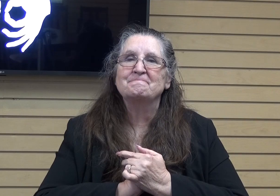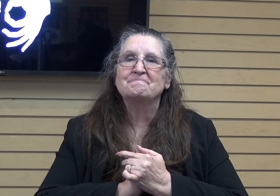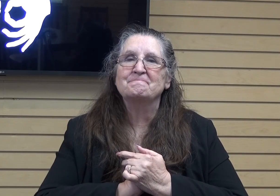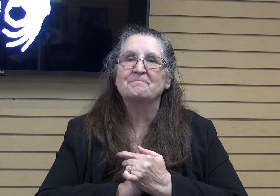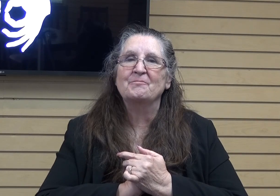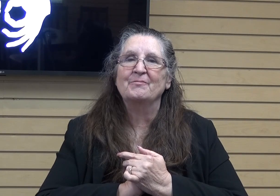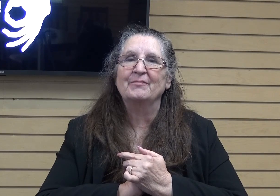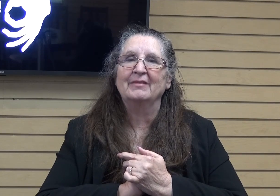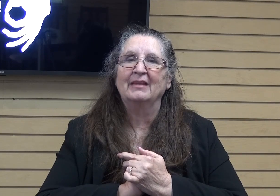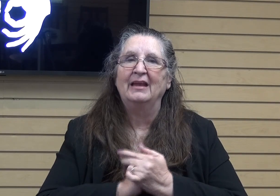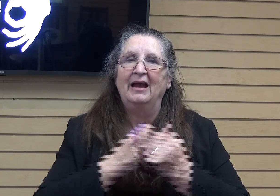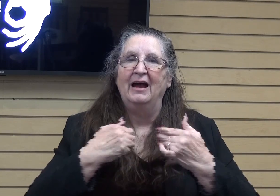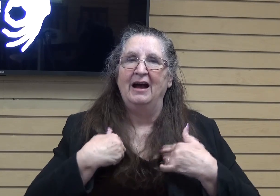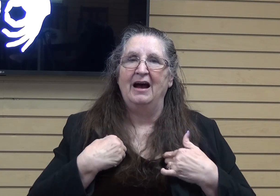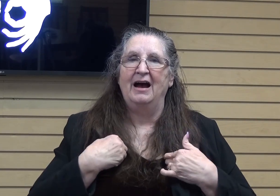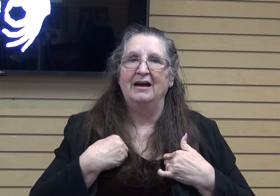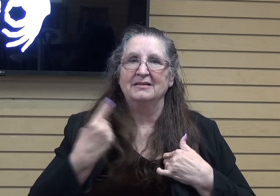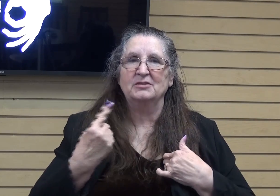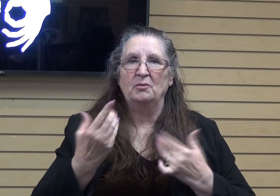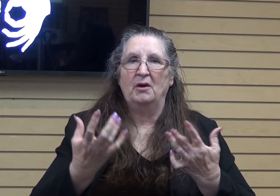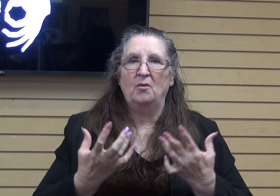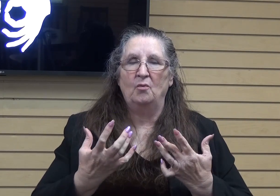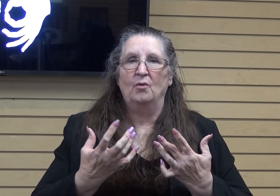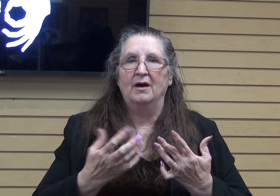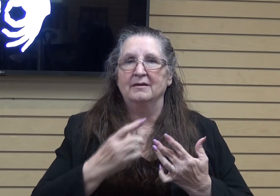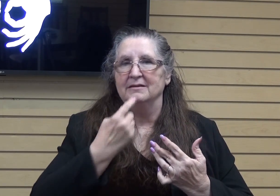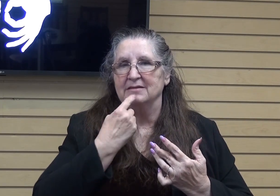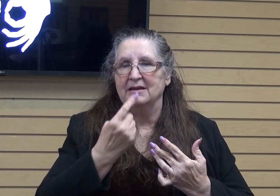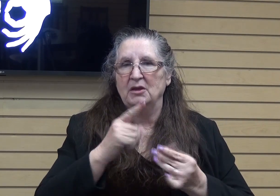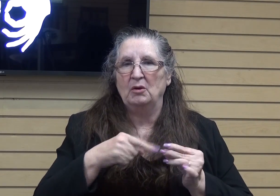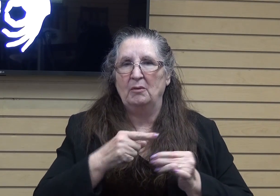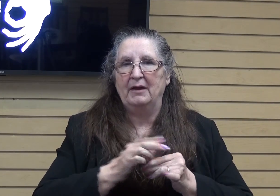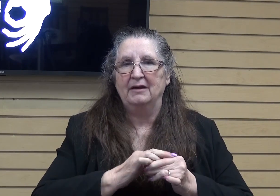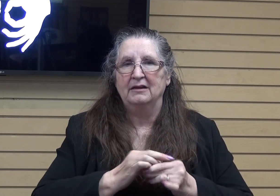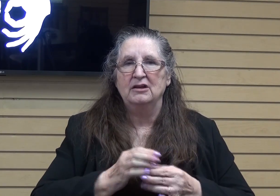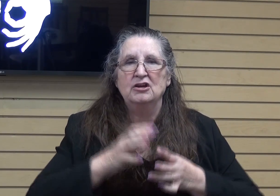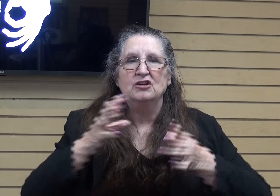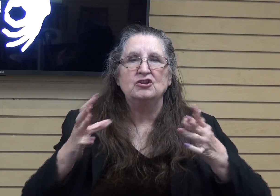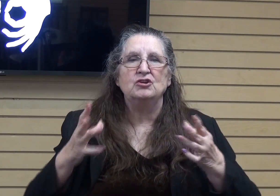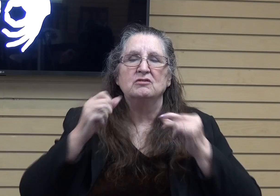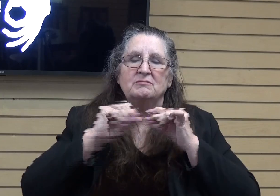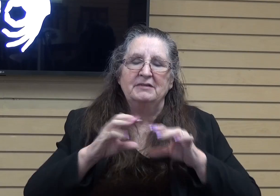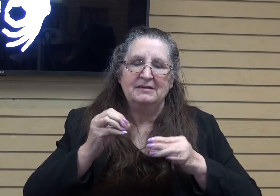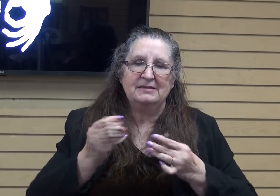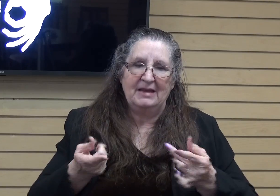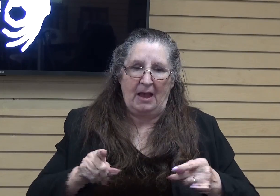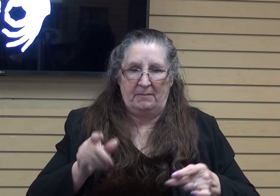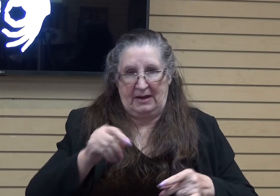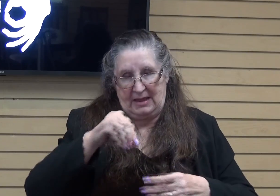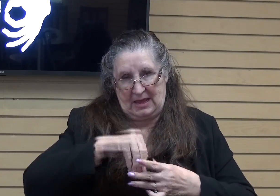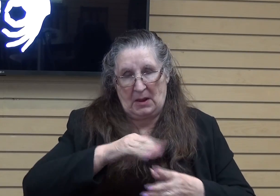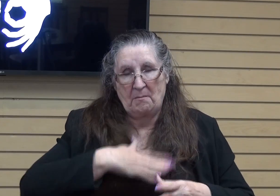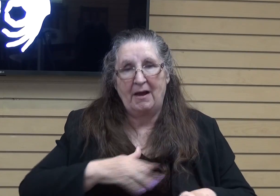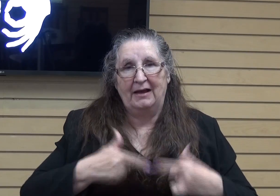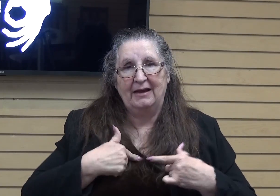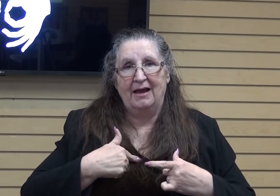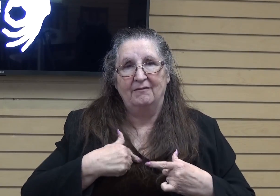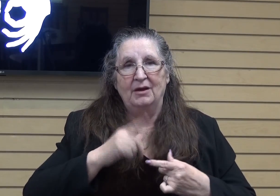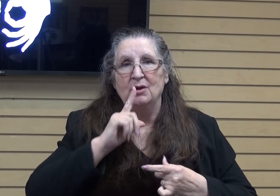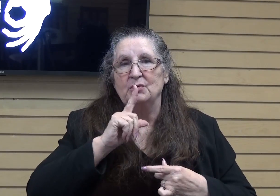And so, I had somewhere where I wanted to go. There was a couple things, just huge blessings in my life that truly the Lord has done exceedingly